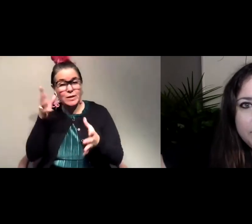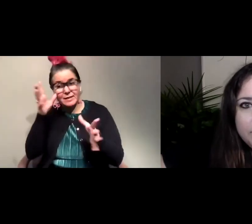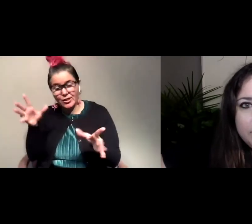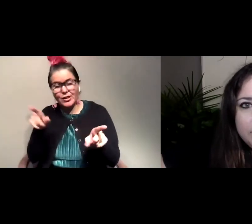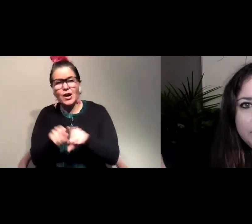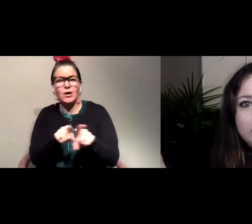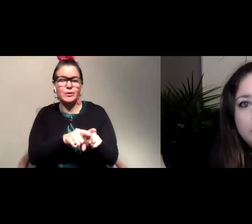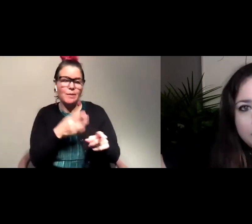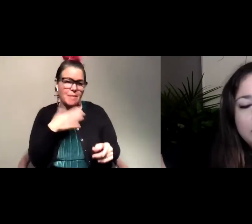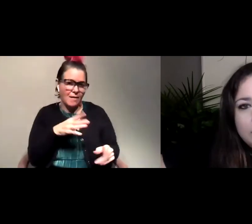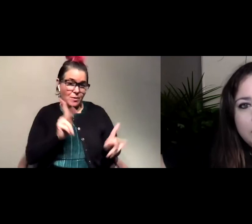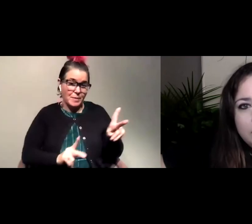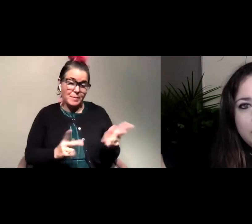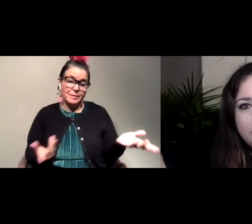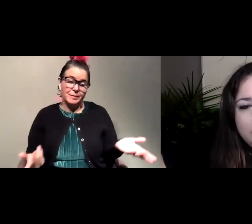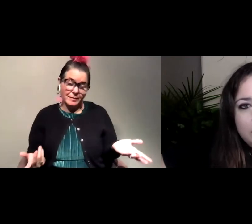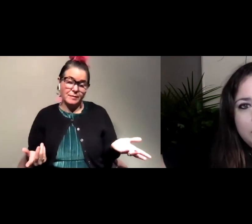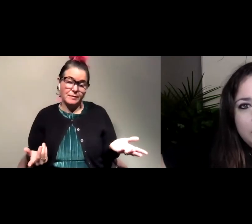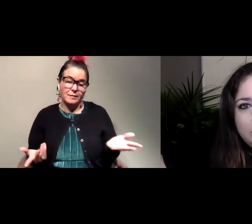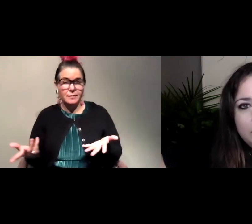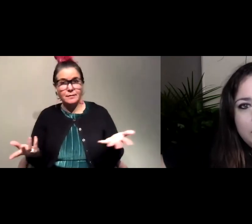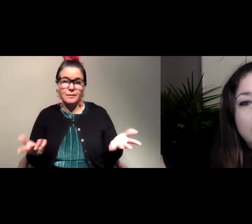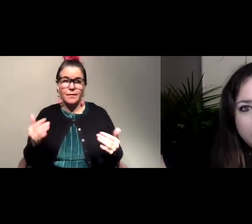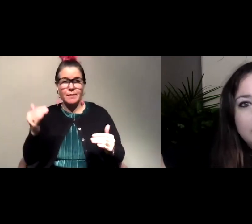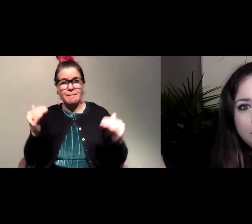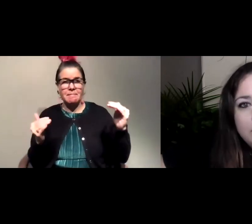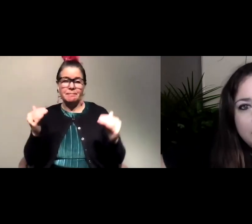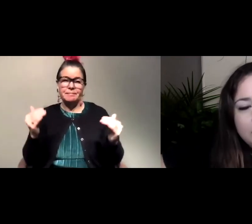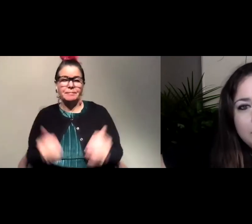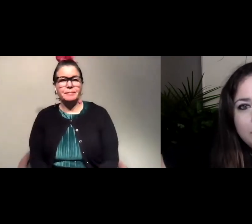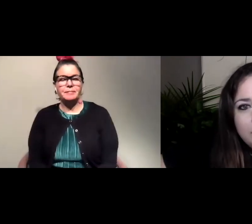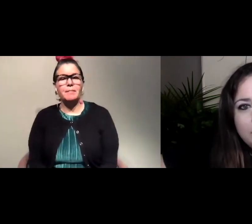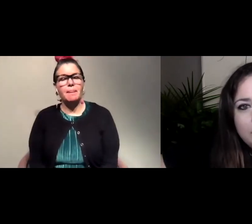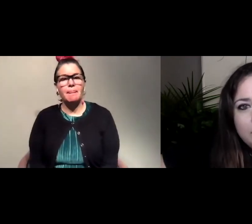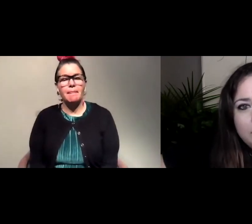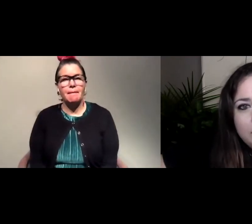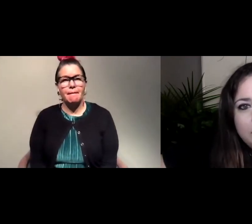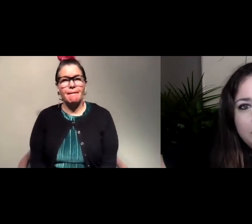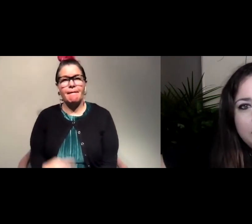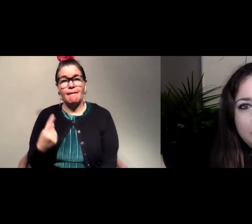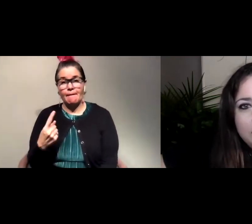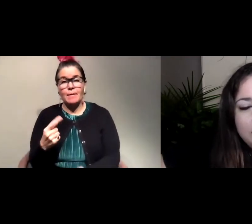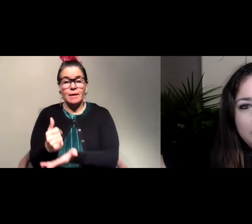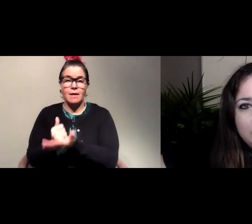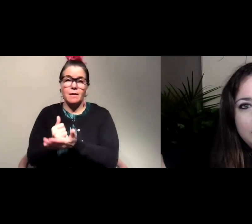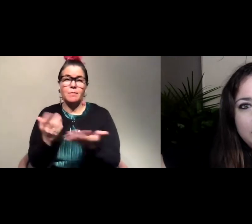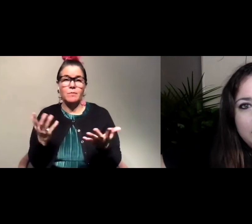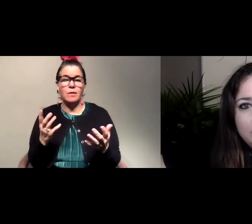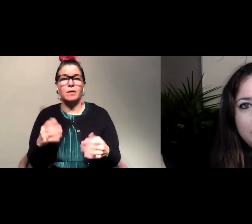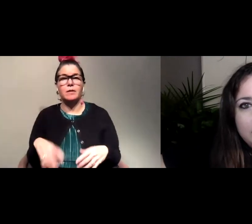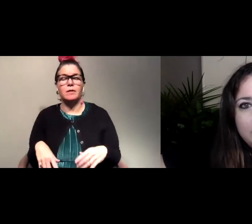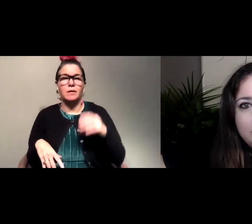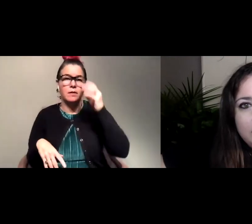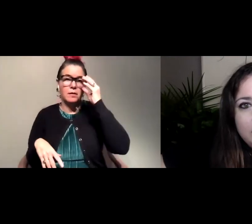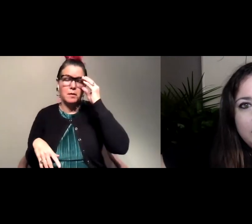be bad for people. So there is kind of finding that balance. And one thing that does really help is our corridor models